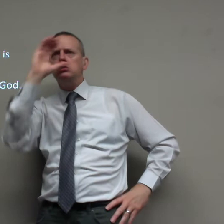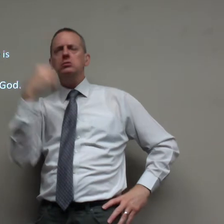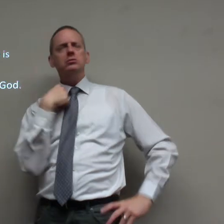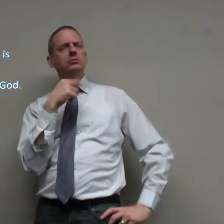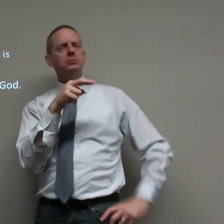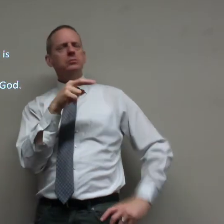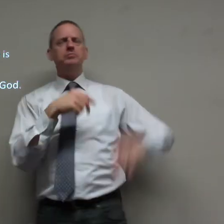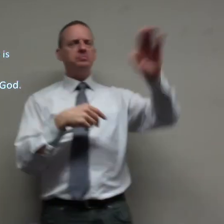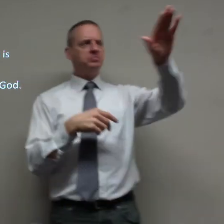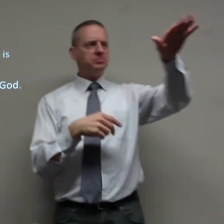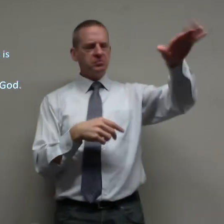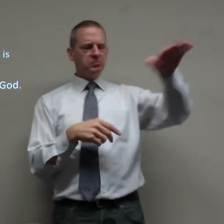some people say we search for him